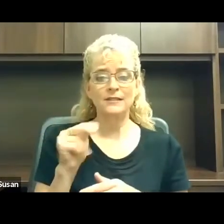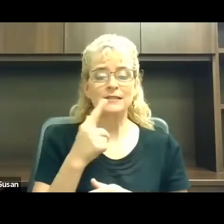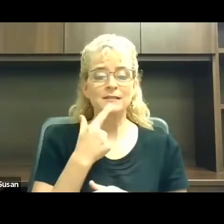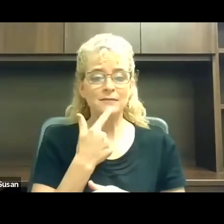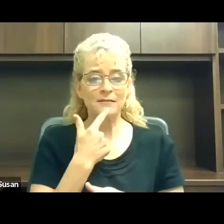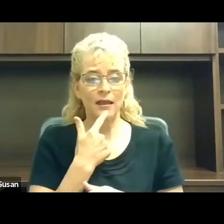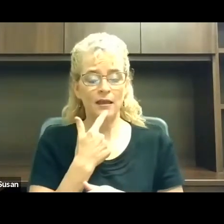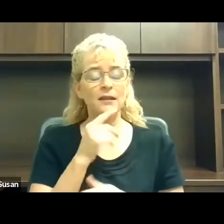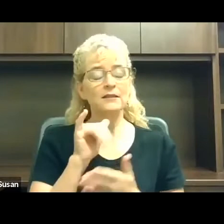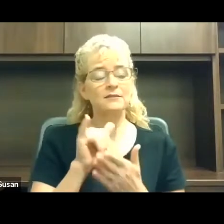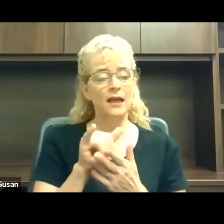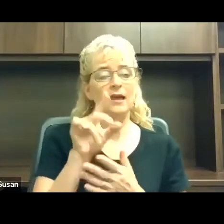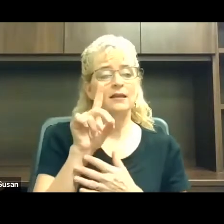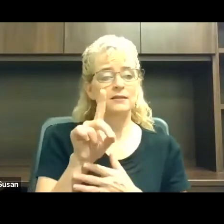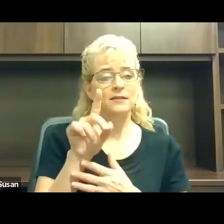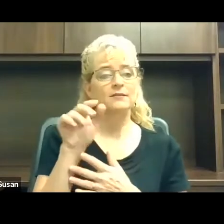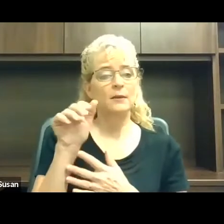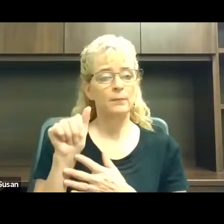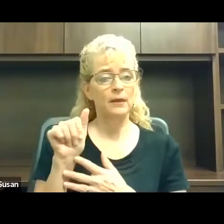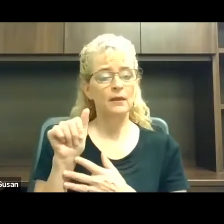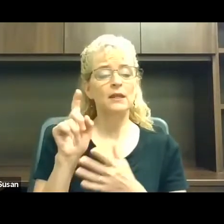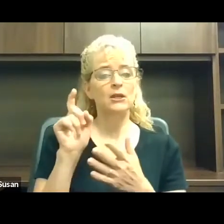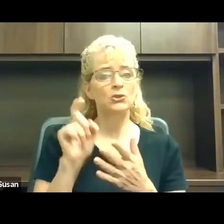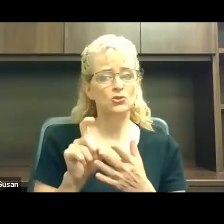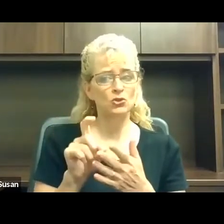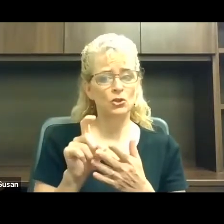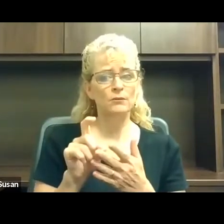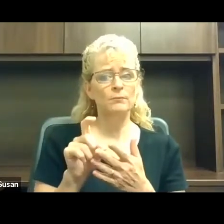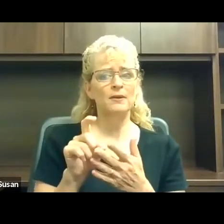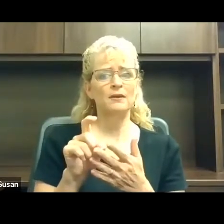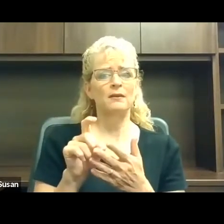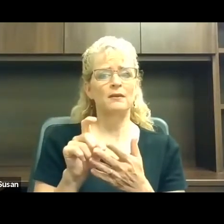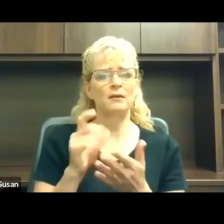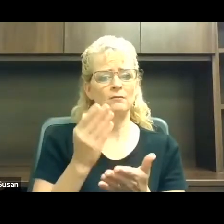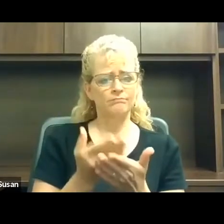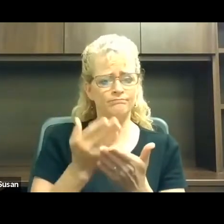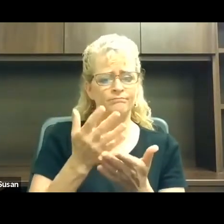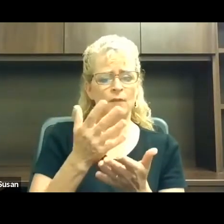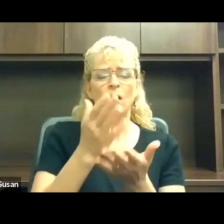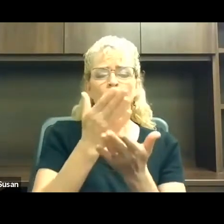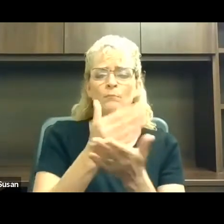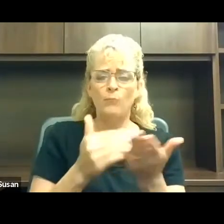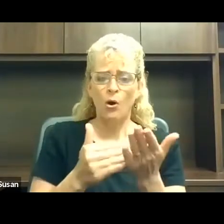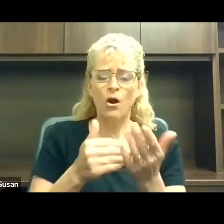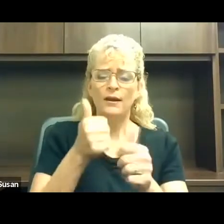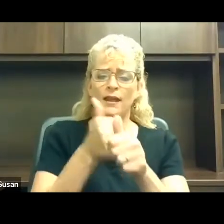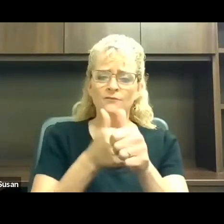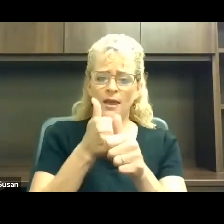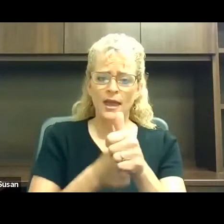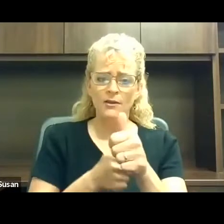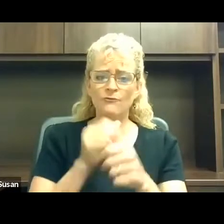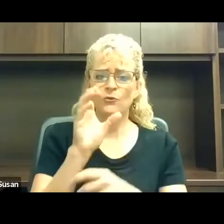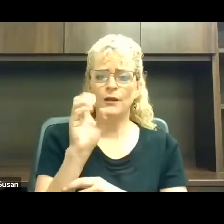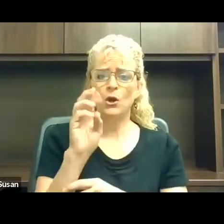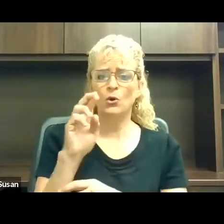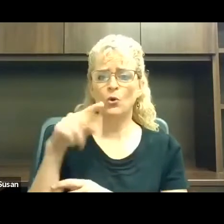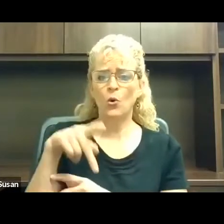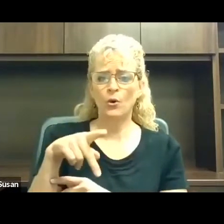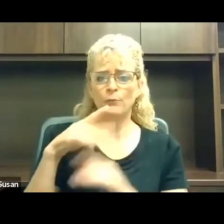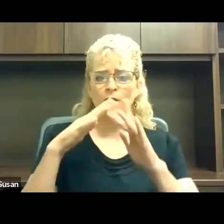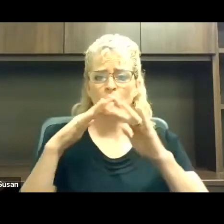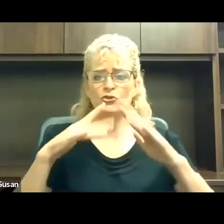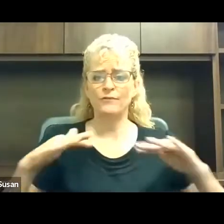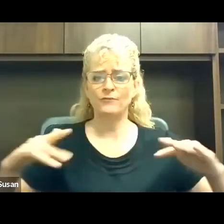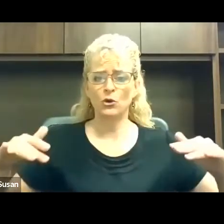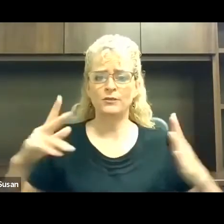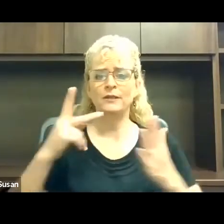should be a valid part of every corporate diversity program. And